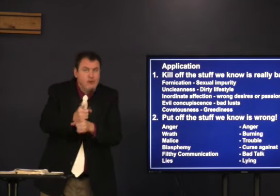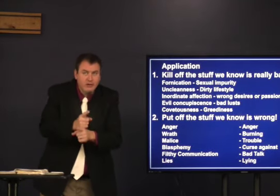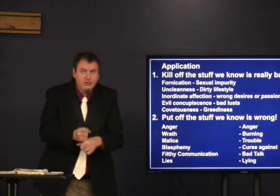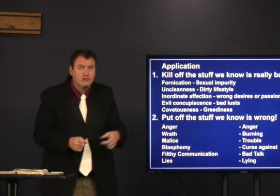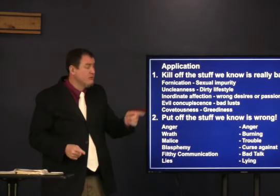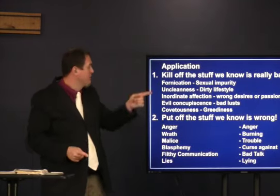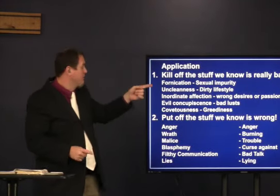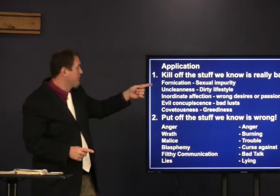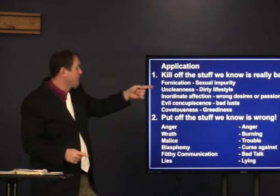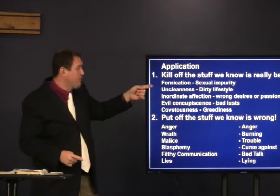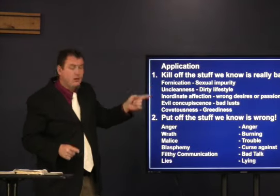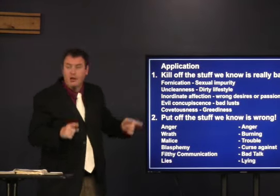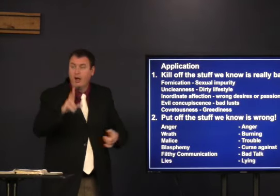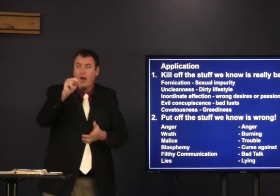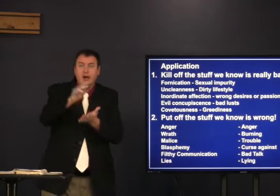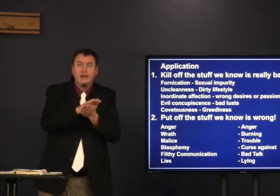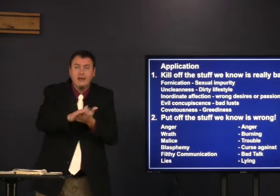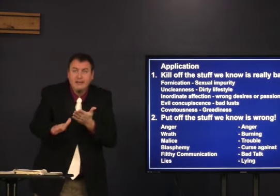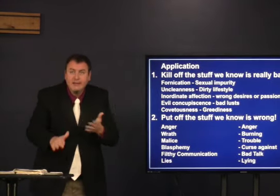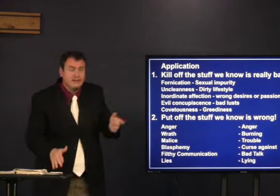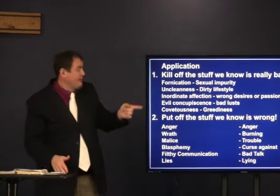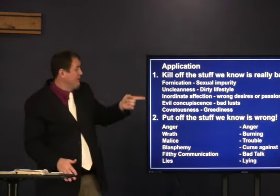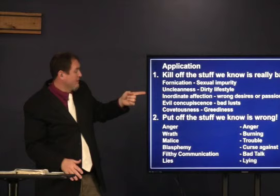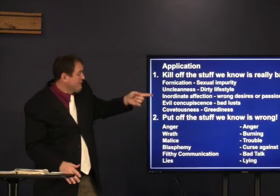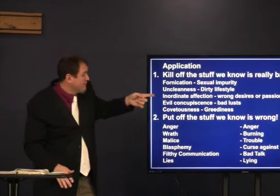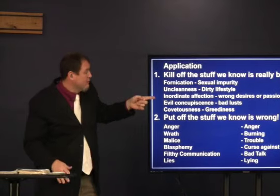Sexual sin. Unclaim this.